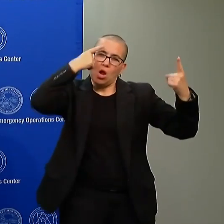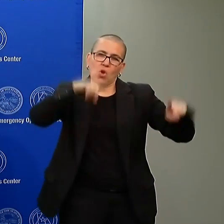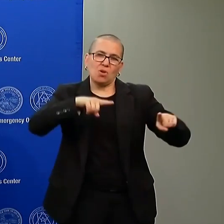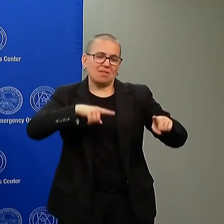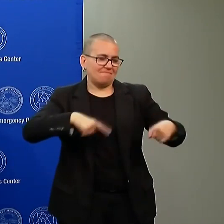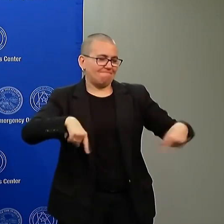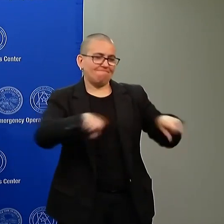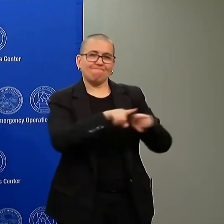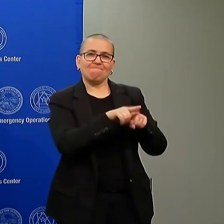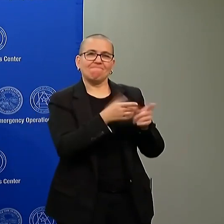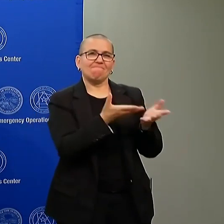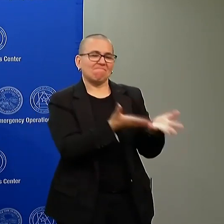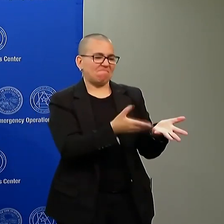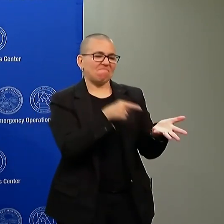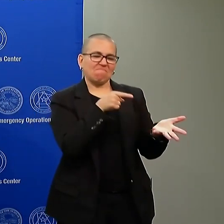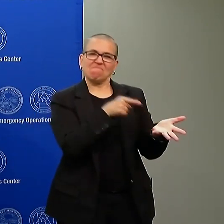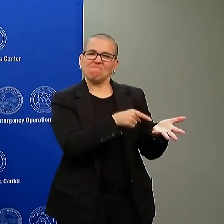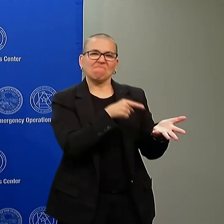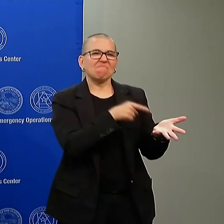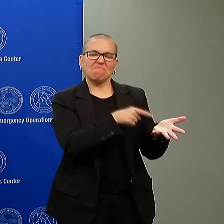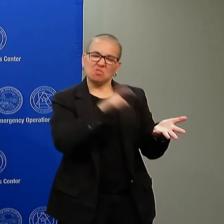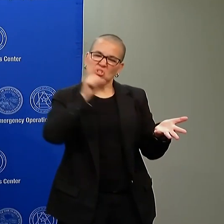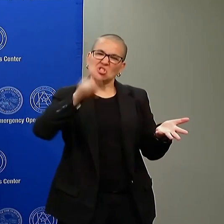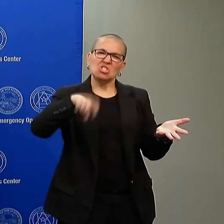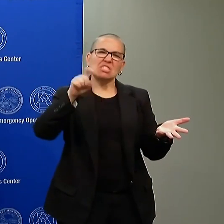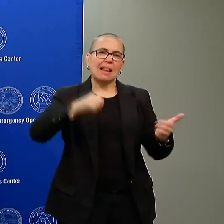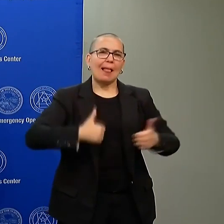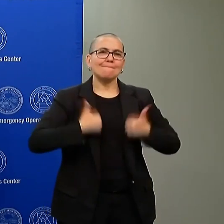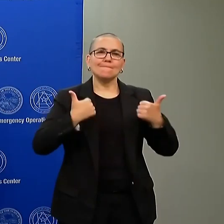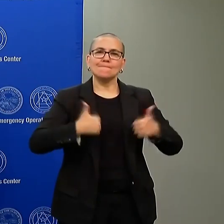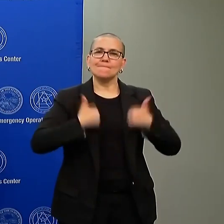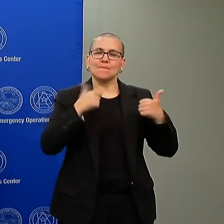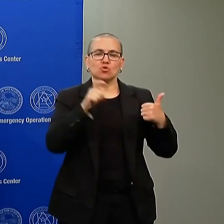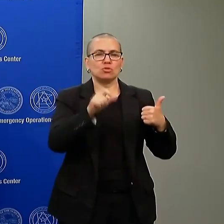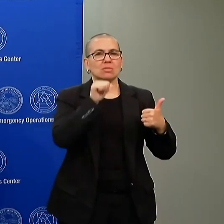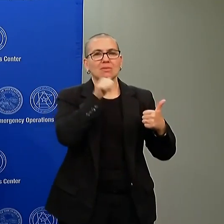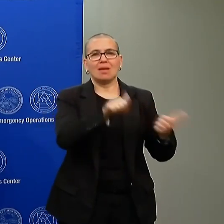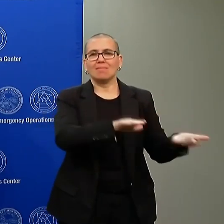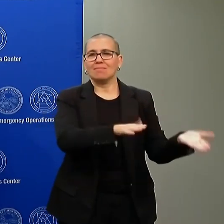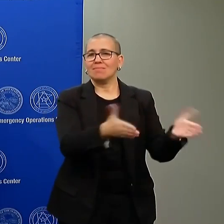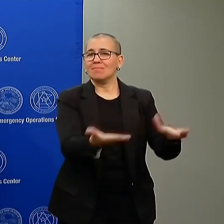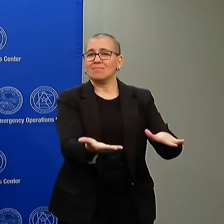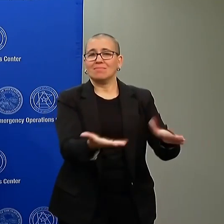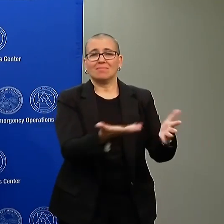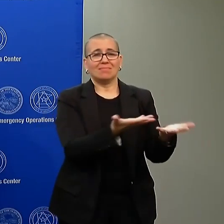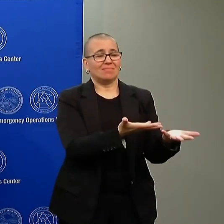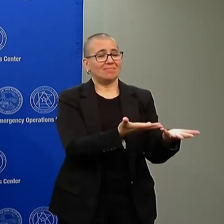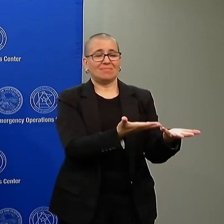our community an enormous number of people of all ages, of all races, of all backgrounds, of all neighborhoods